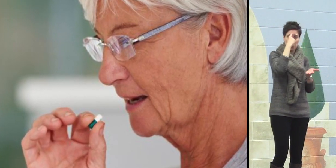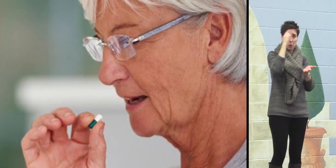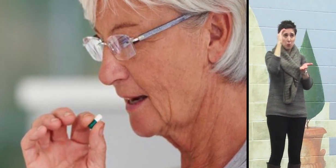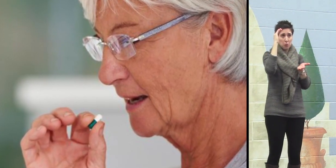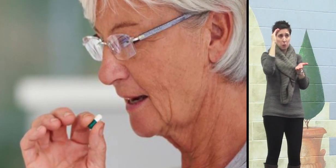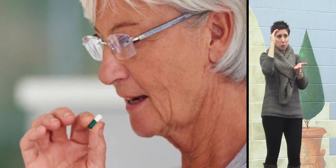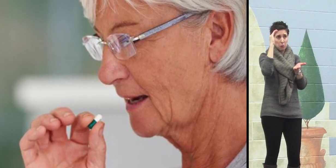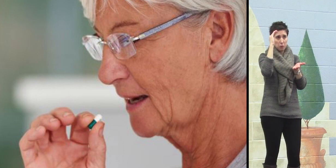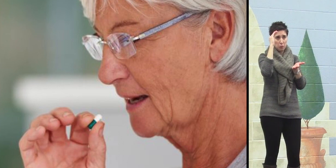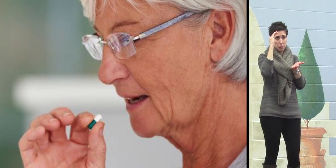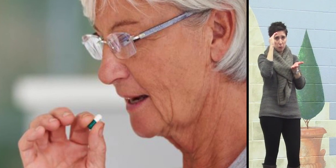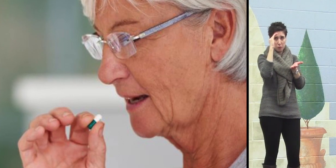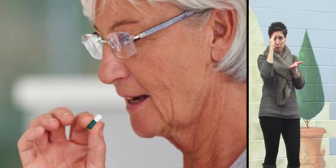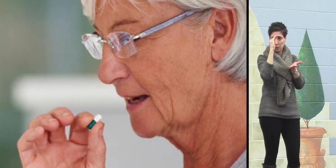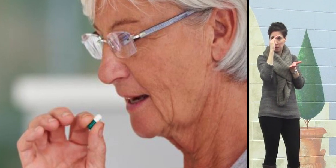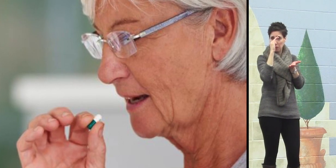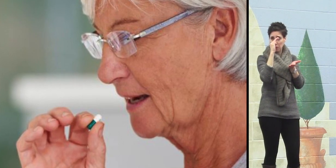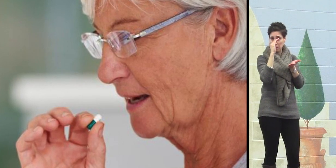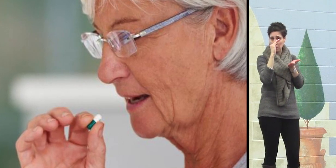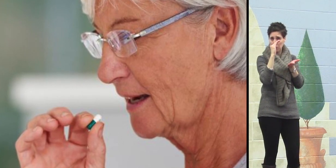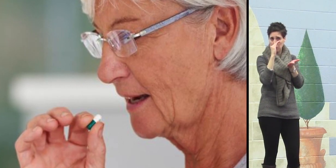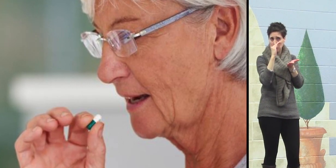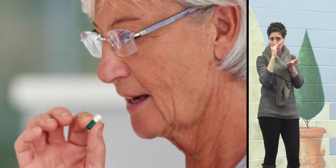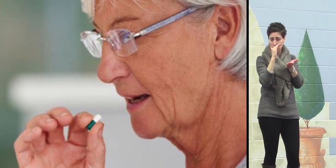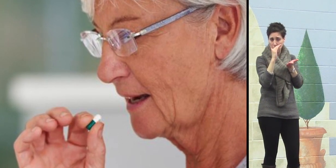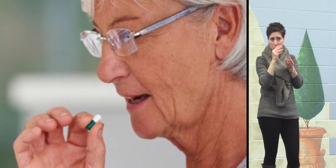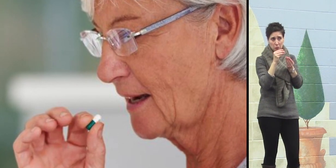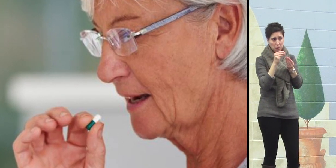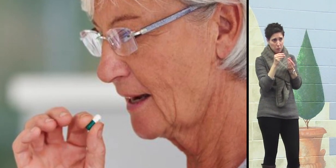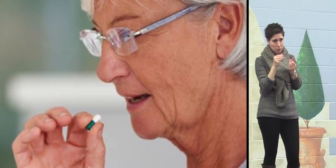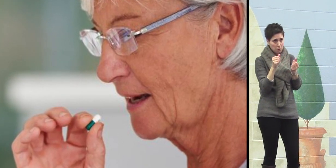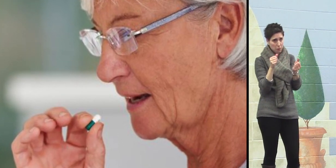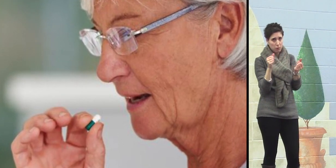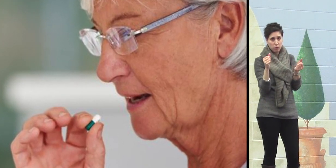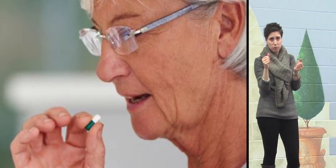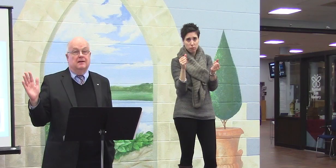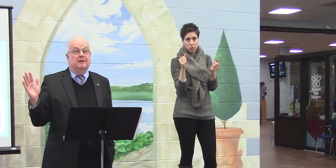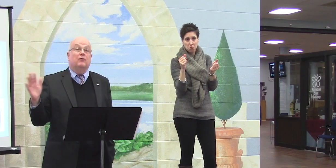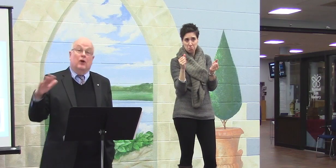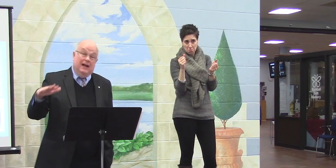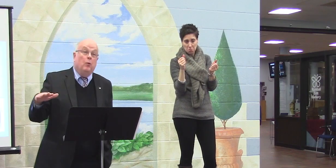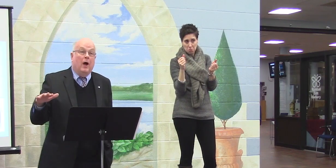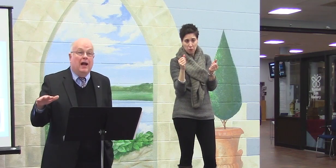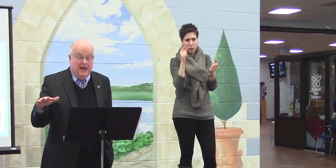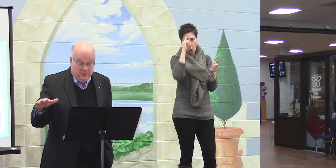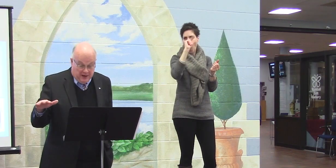It affects your brain and the pain goes away for a little while and it